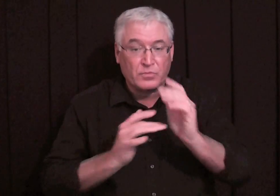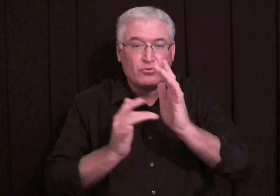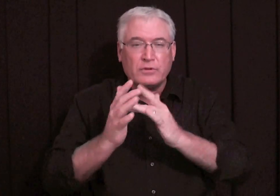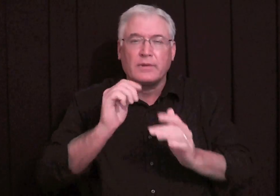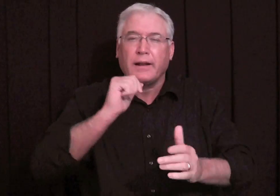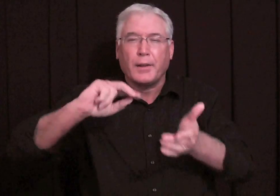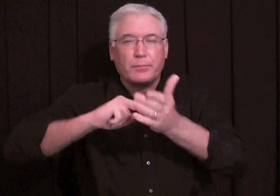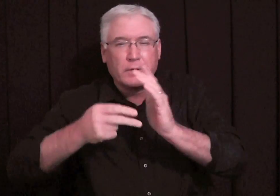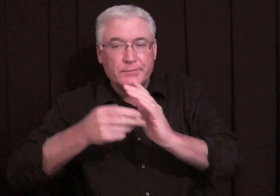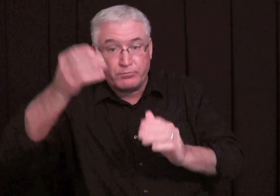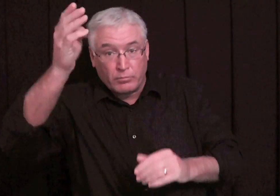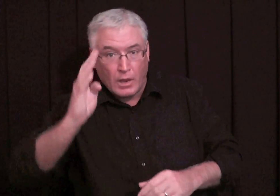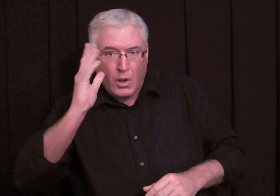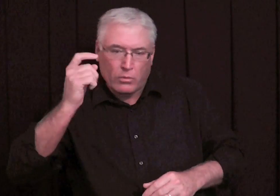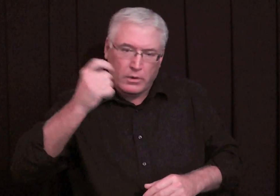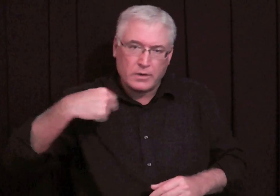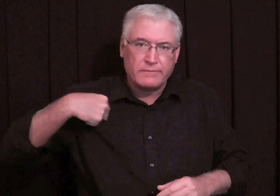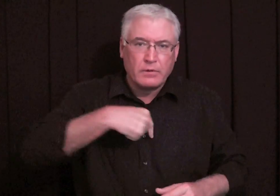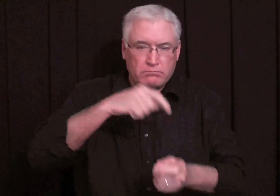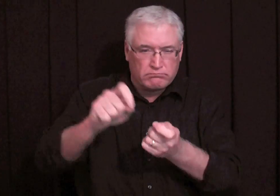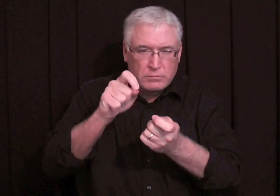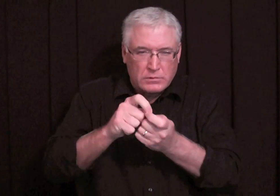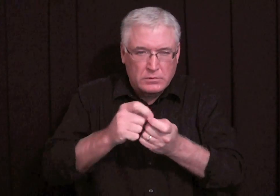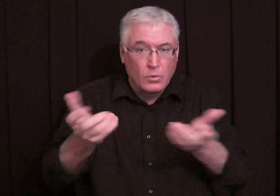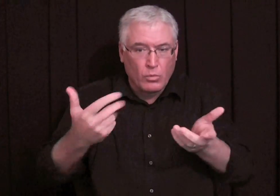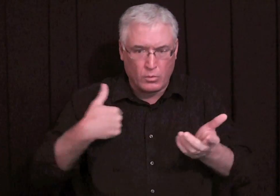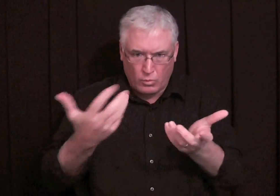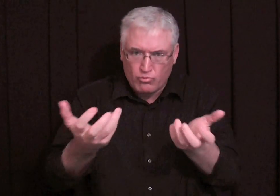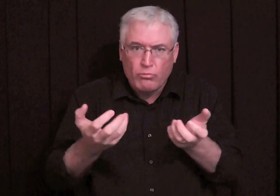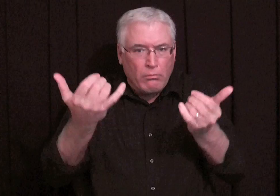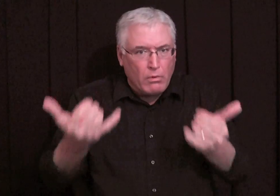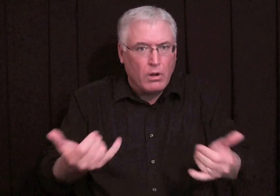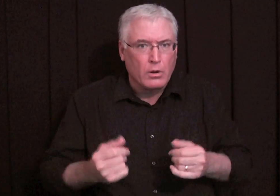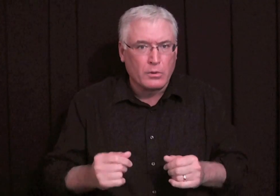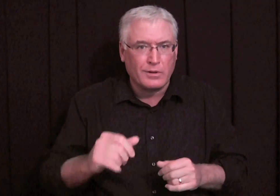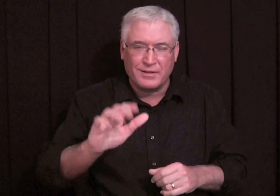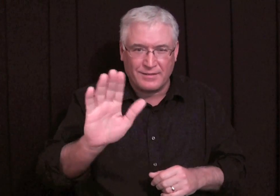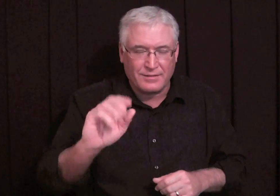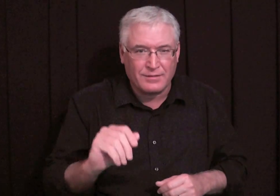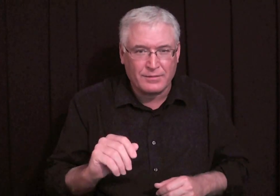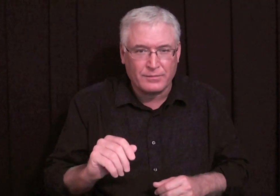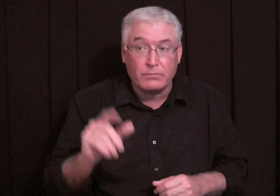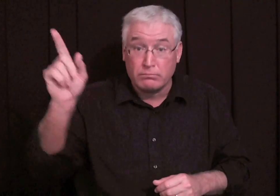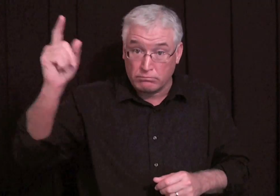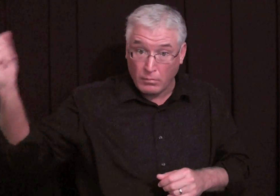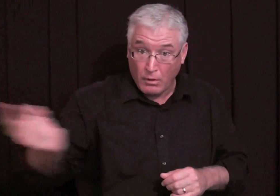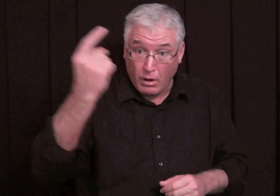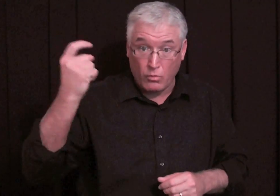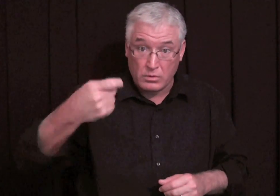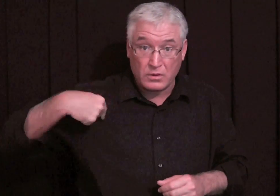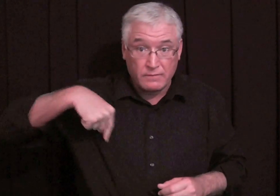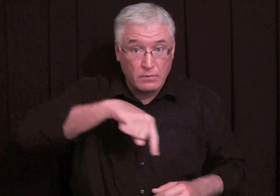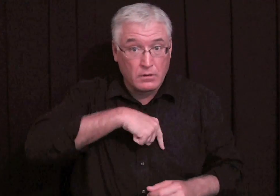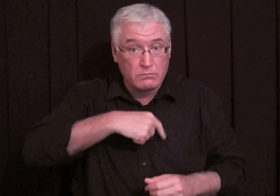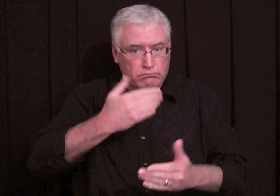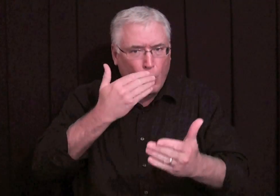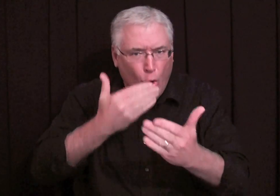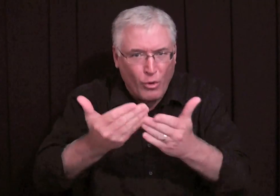Let me make it clear. The Bible doesn't mean that God will gift us specifically what we're asking for right now. It does